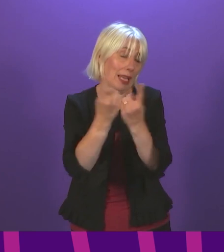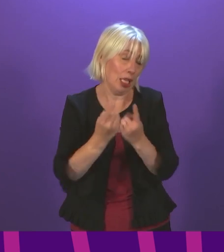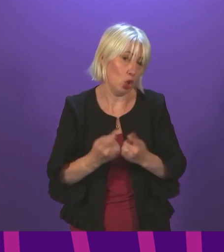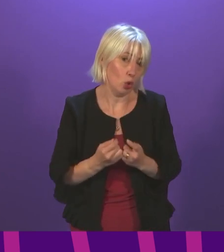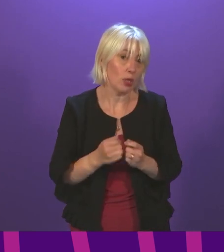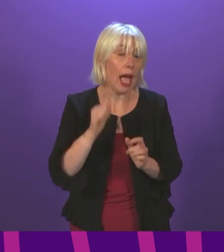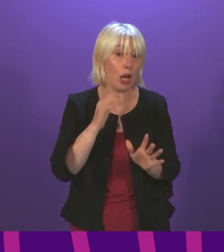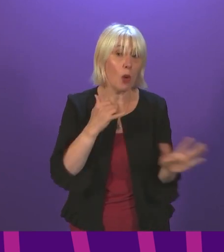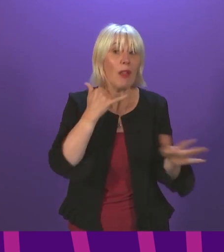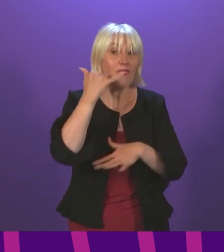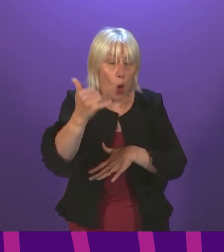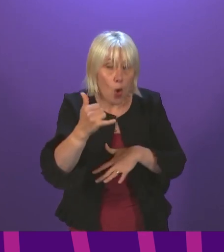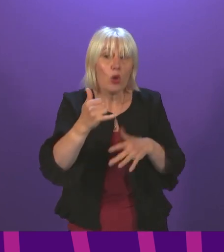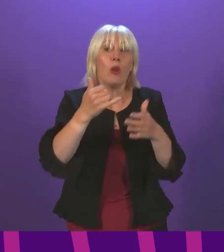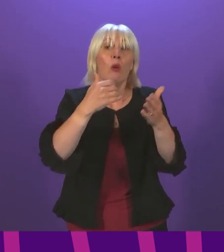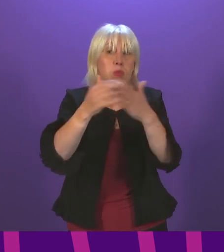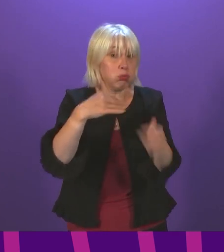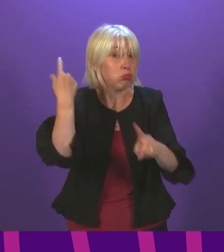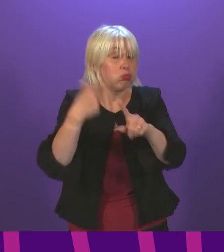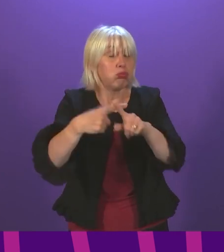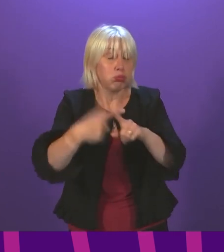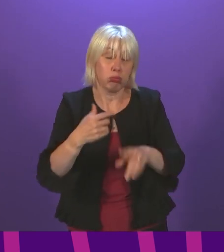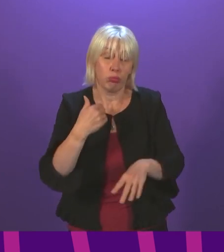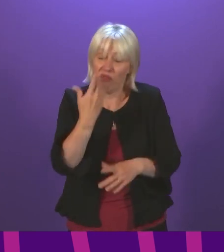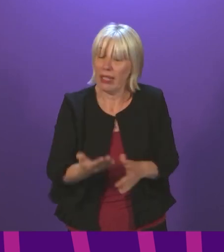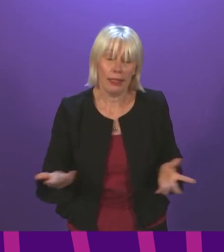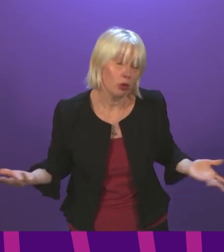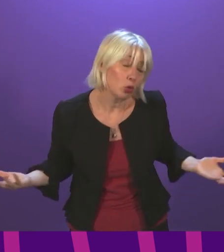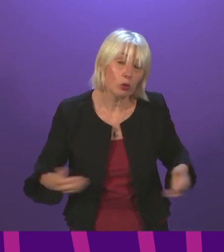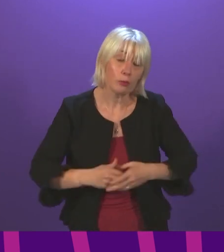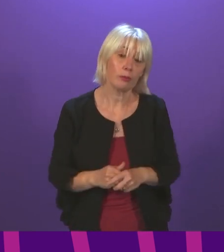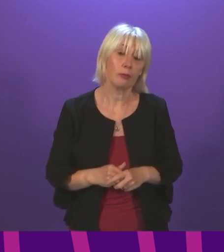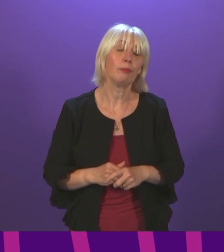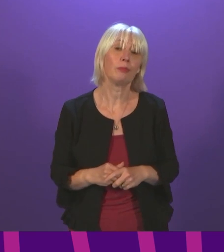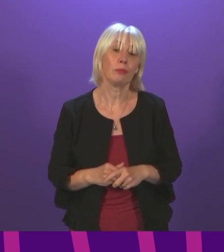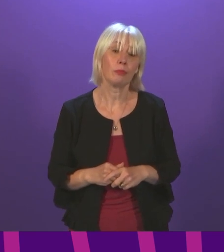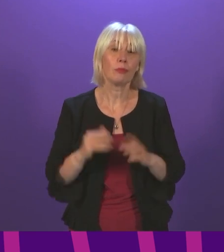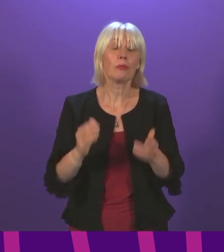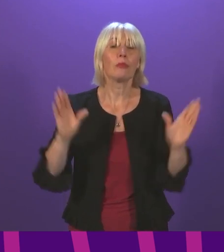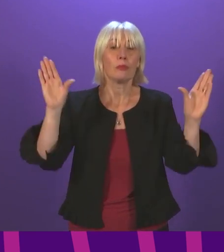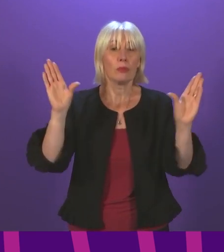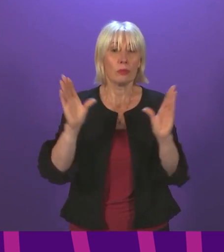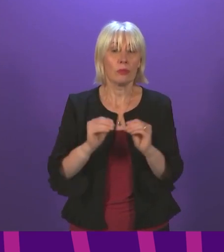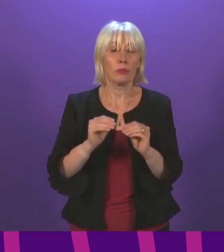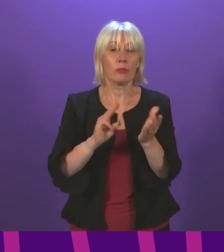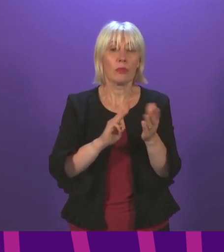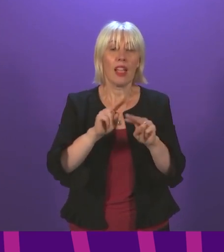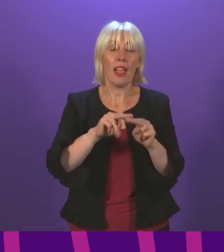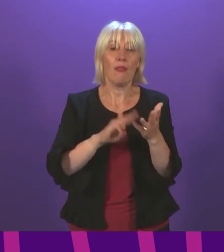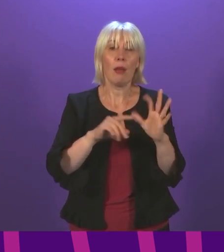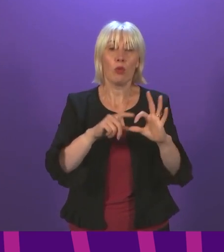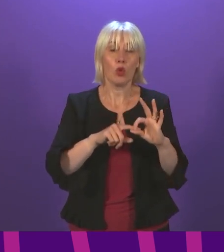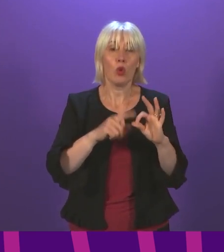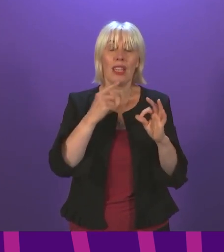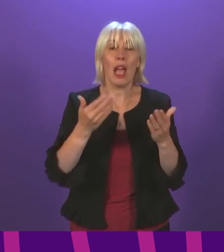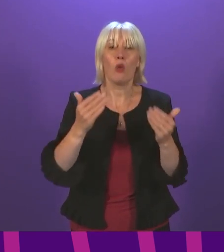of these cases and very quickly resolving them on a daily basis. Thank you. That concludes First Minister's questions. We will now